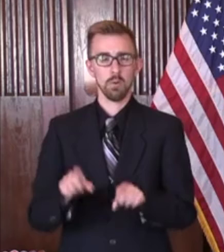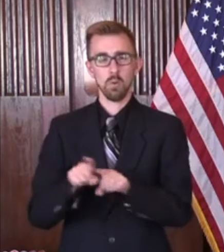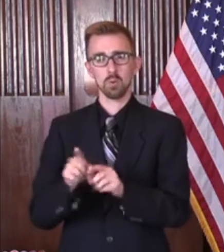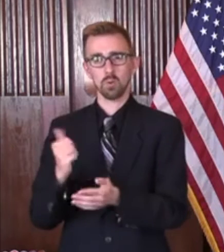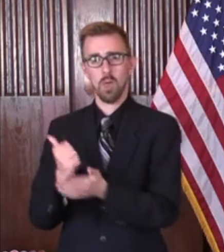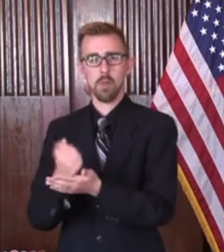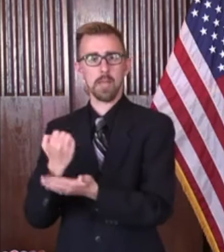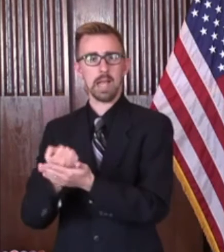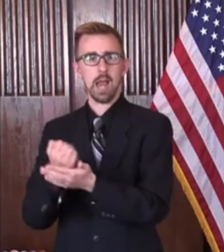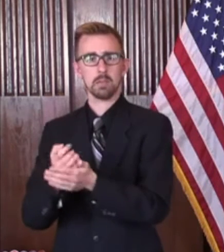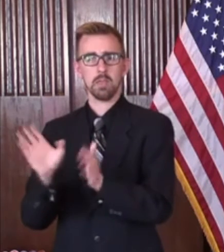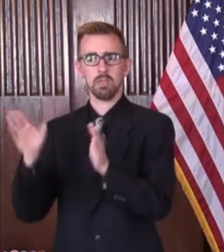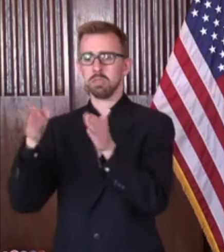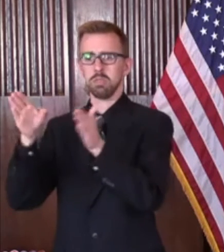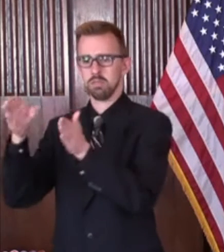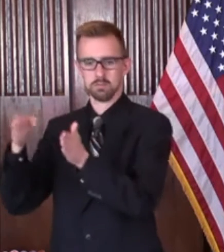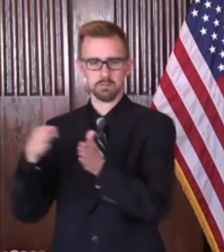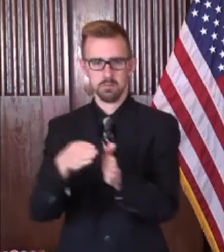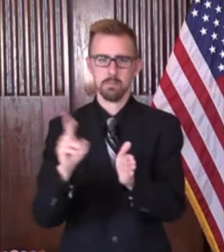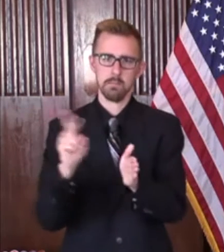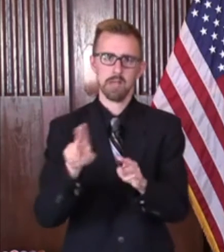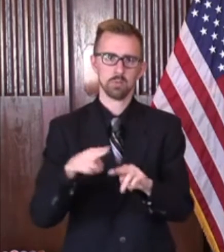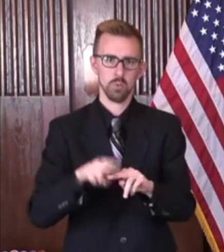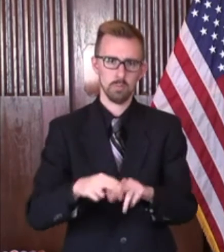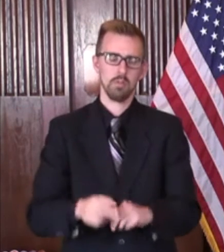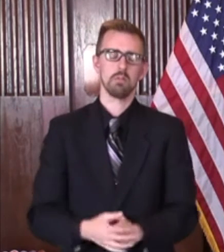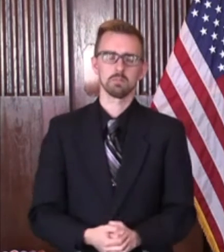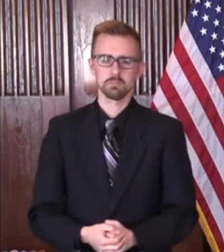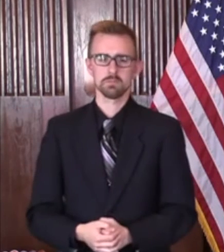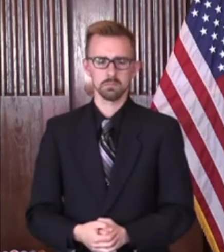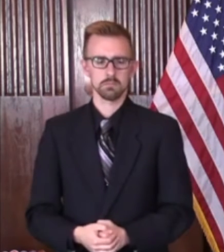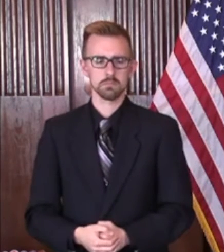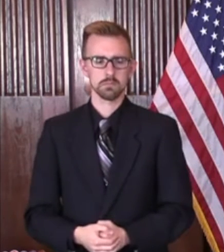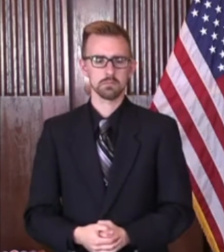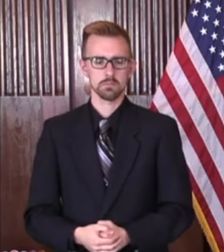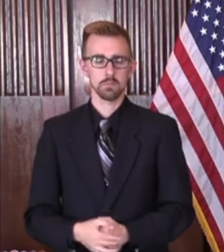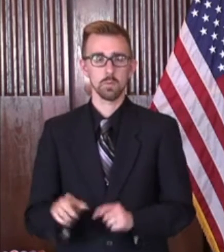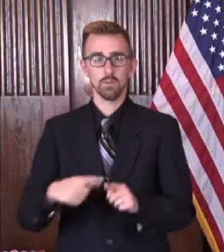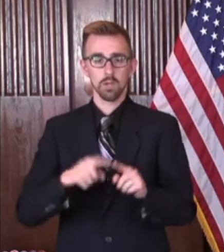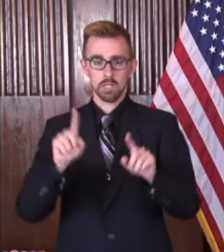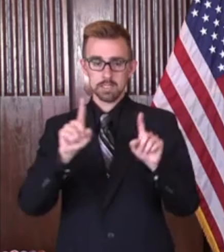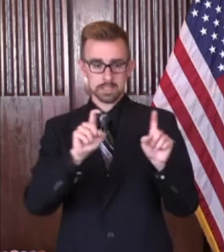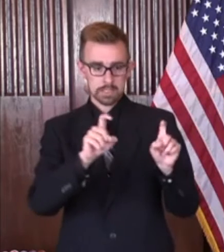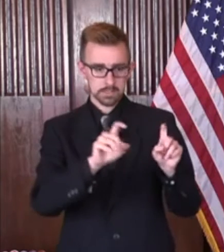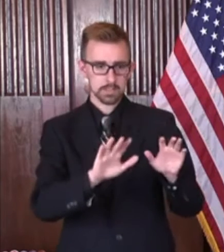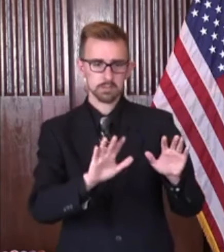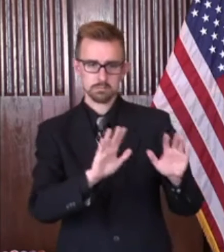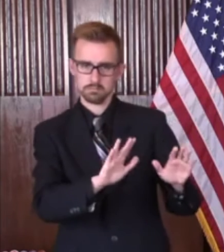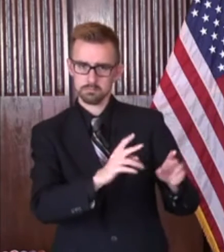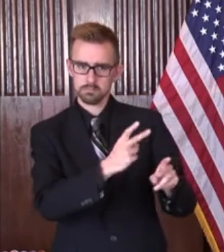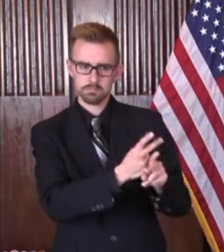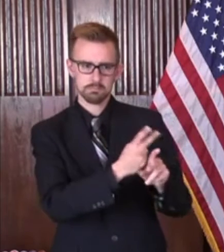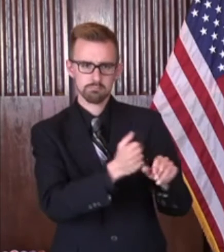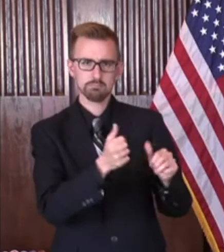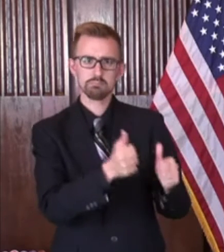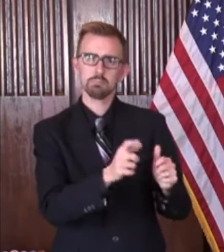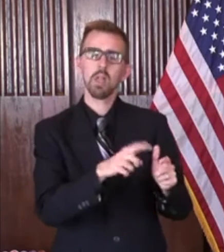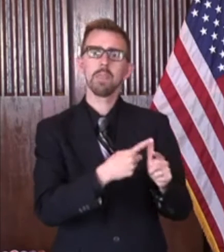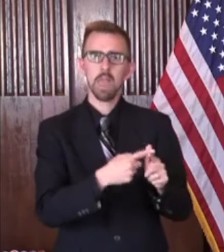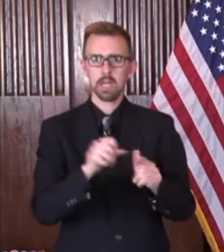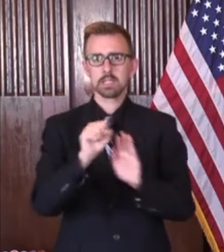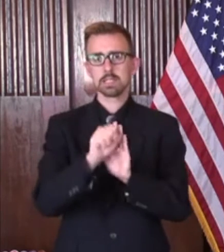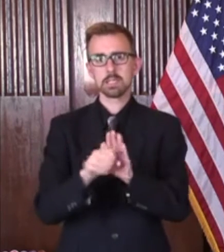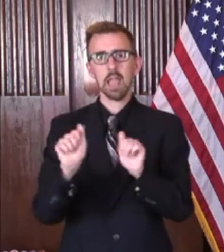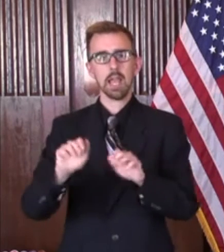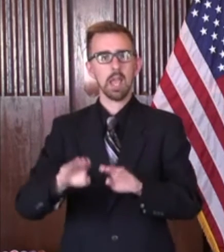back on track. Once testing is where it needs to be, then we can open the state back